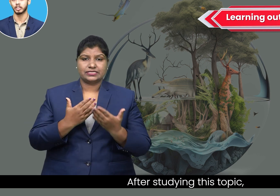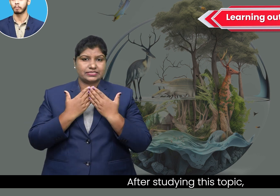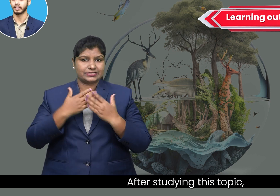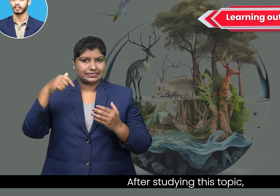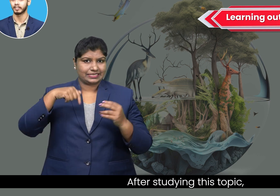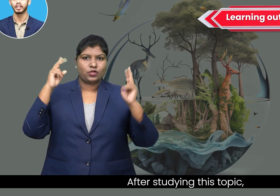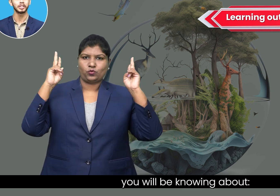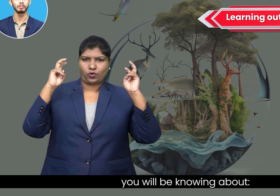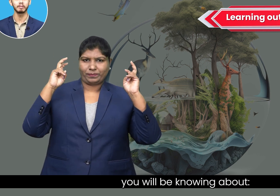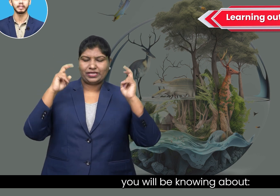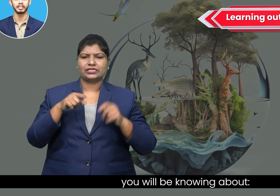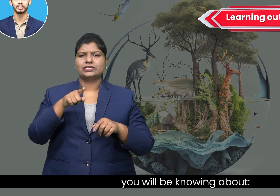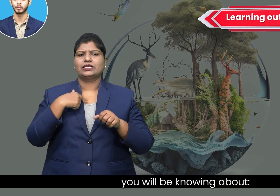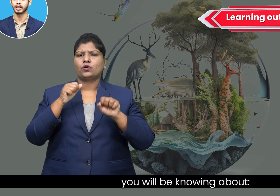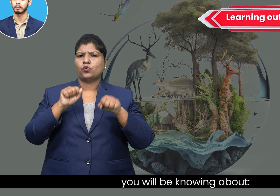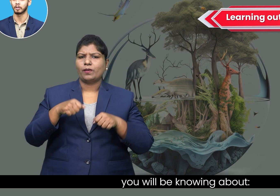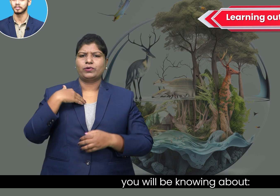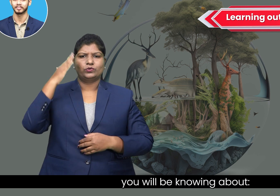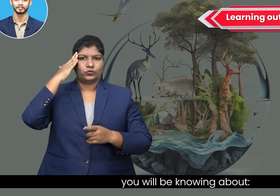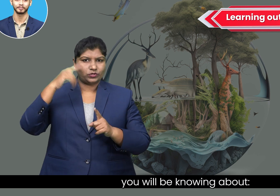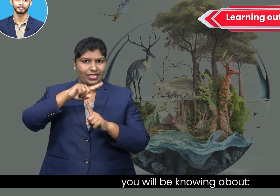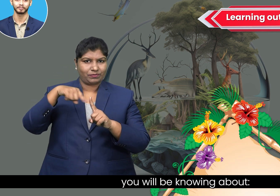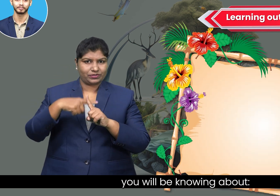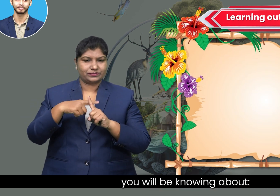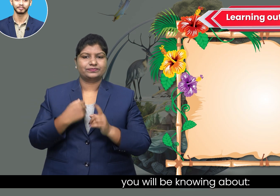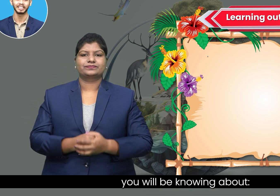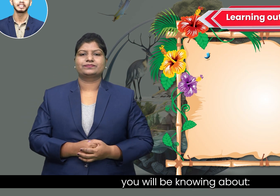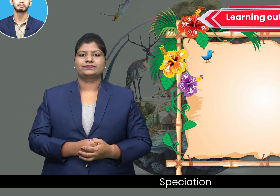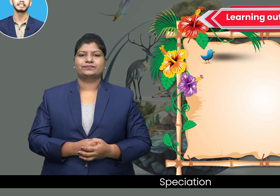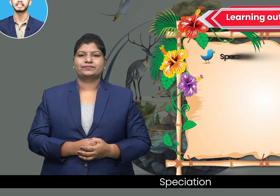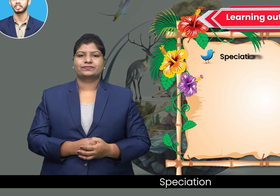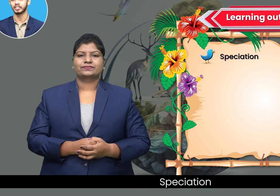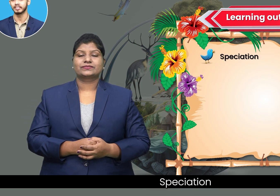topic you will be knowing about speciation